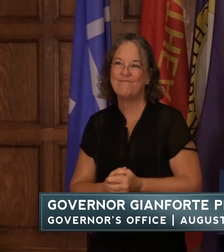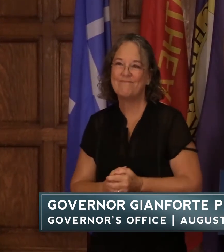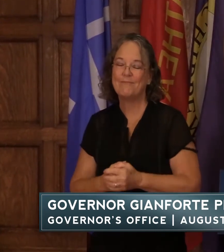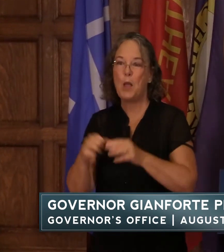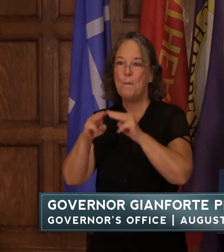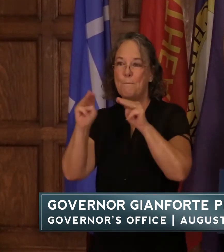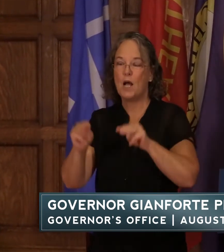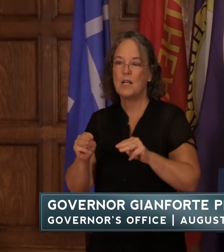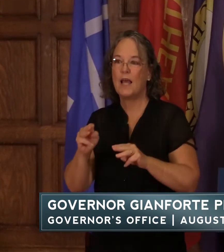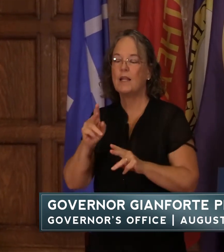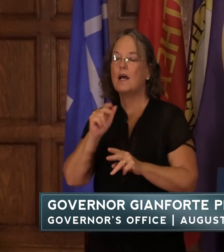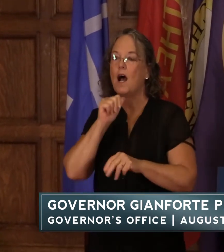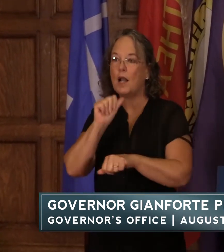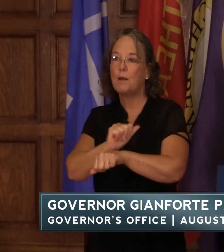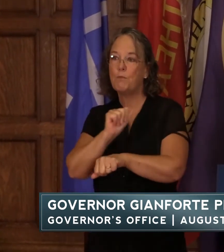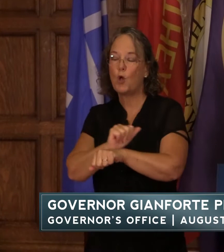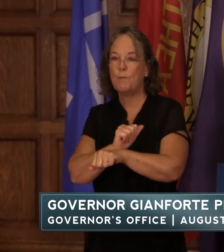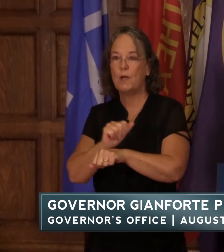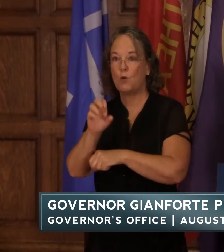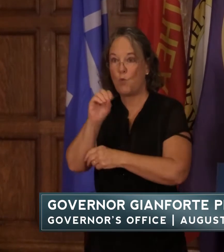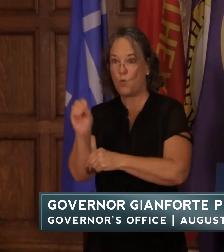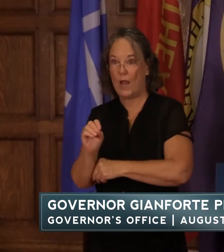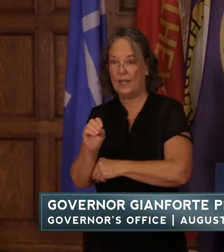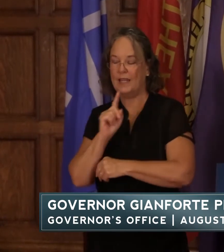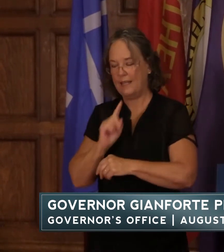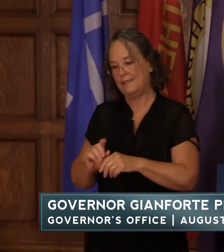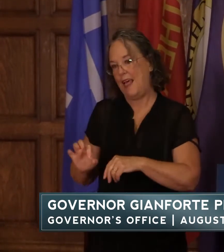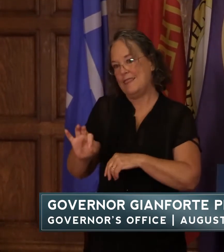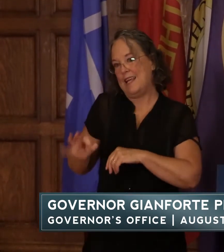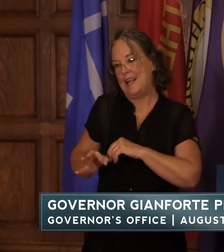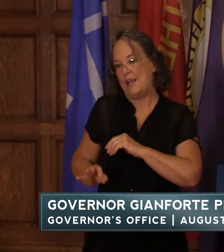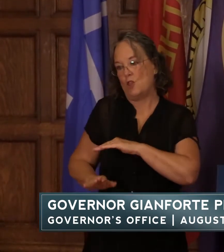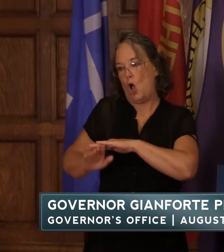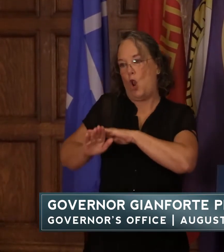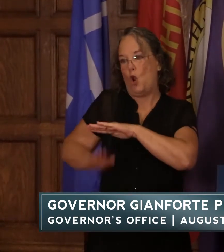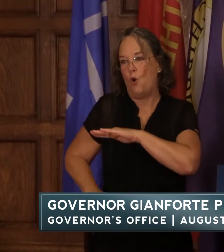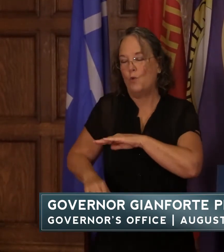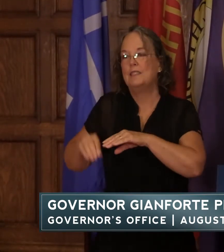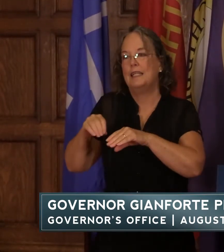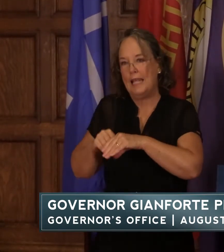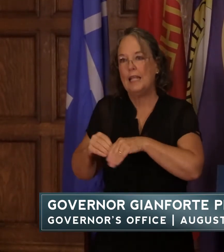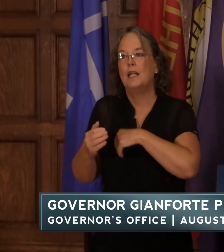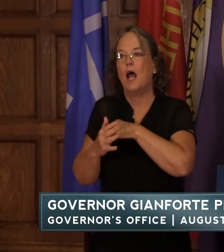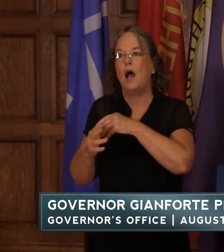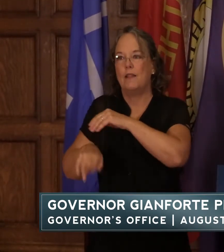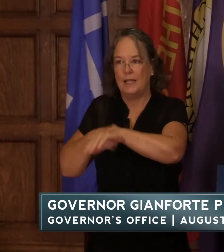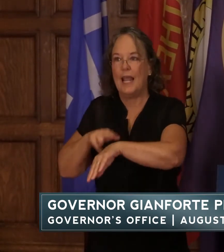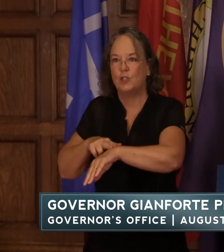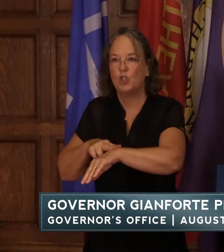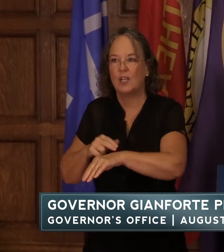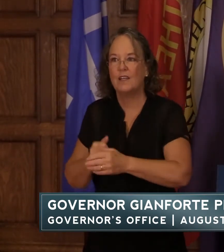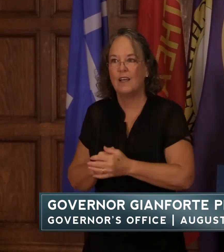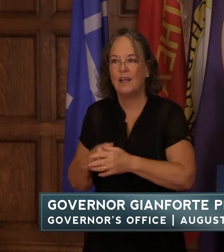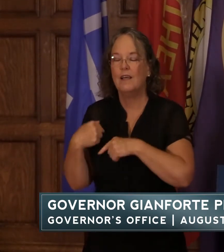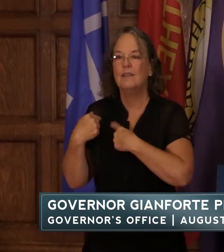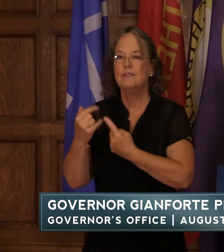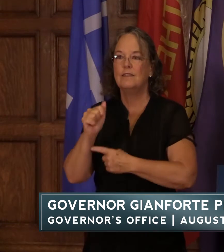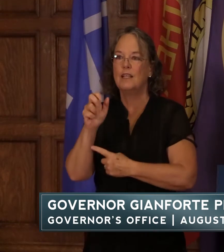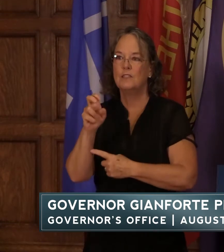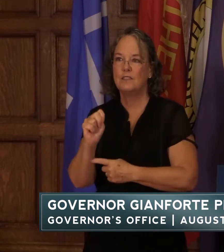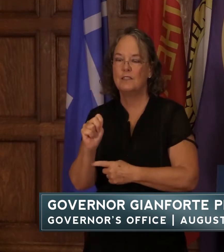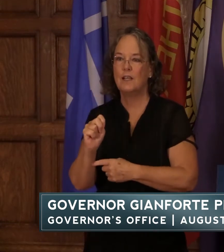montana's unemployment rate is the ninth lowest in the country since january